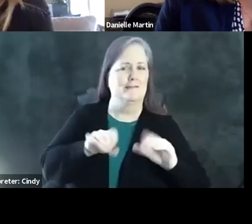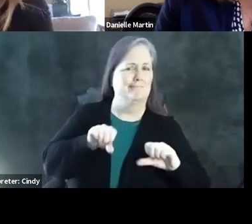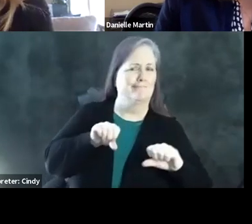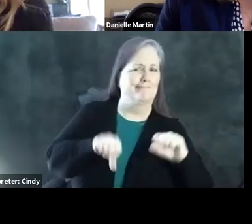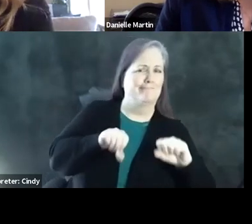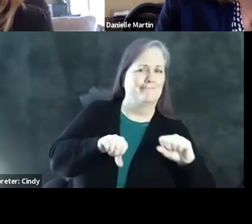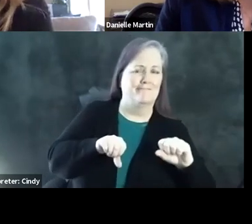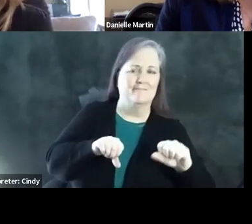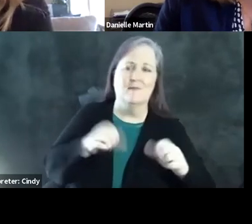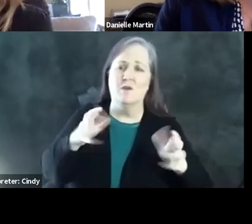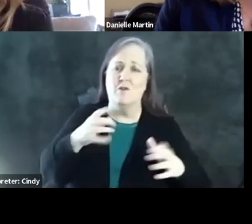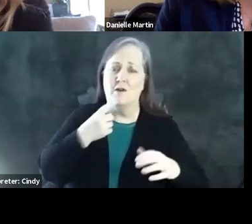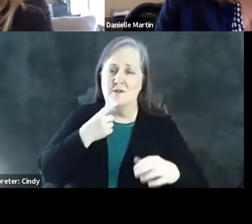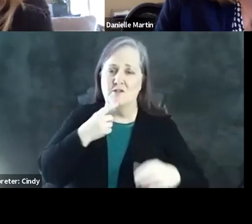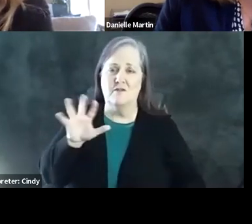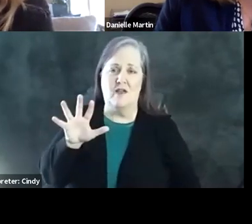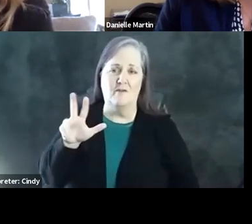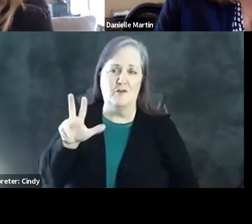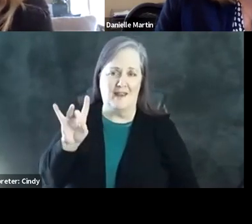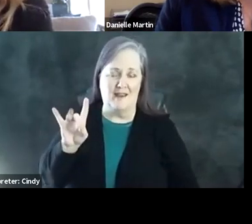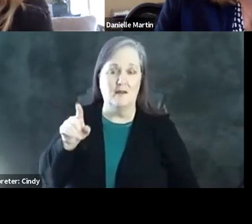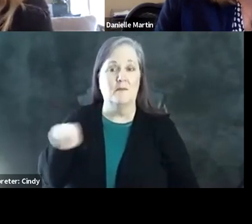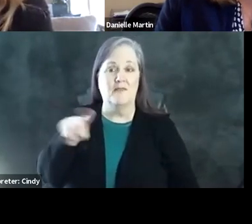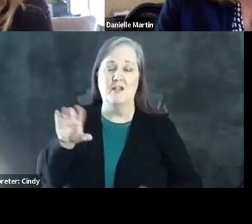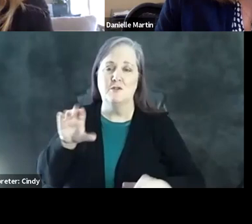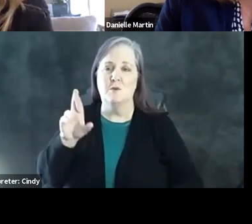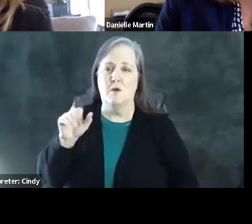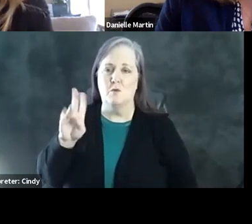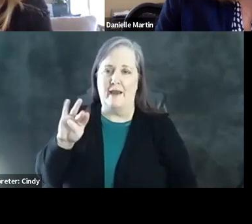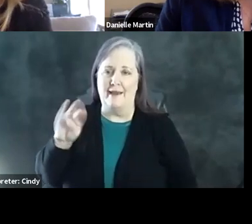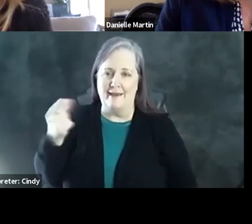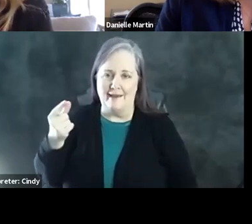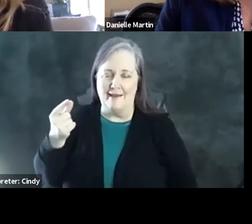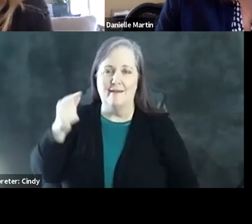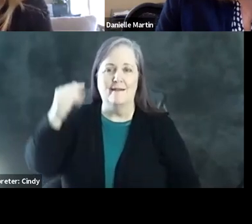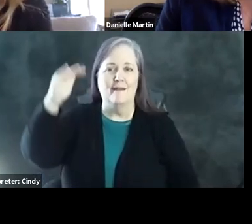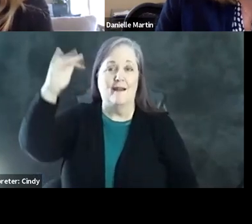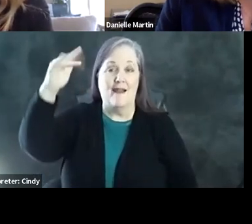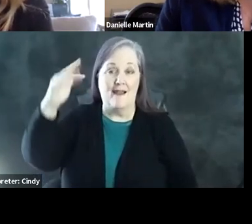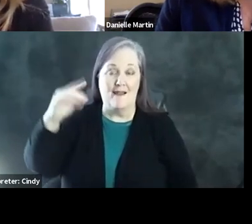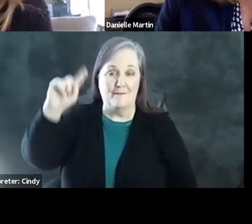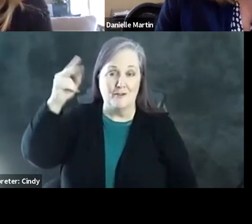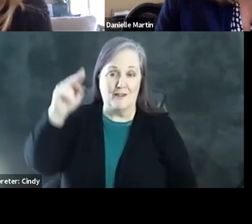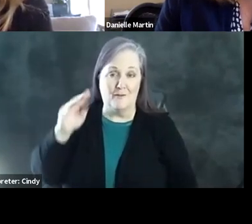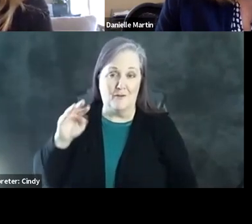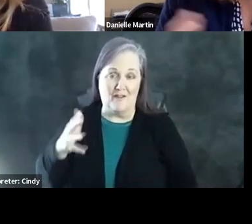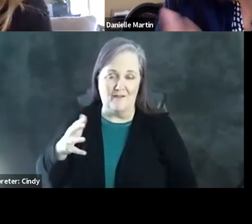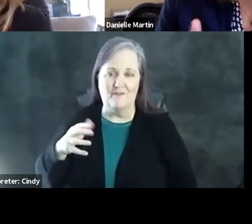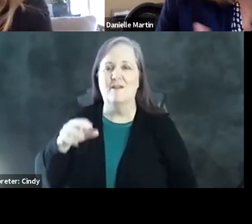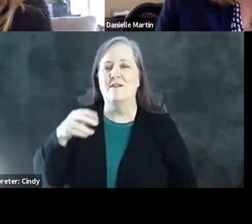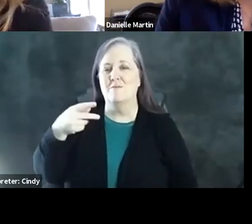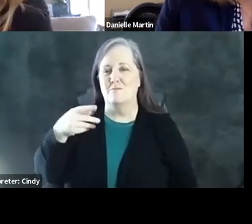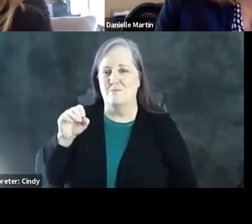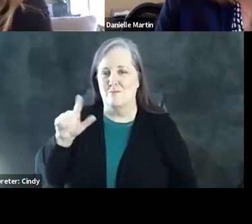And we've already mentioned 538, but they also do a whole ranking of pollsters. And so you can just Google 538 pollster rankings, and they